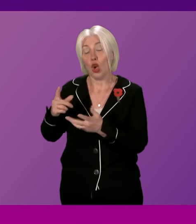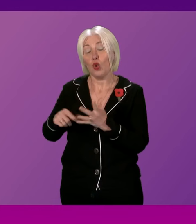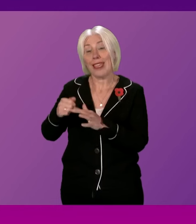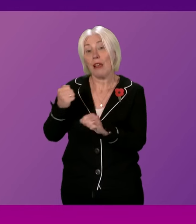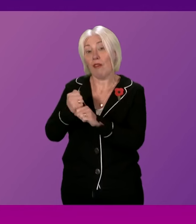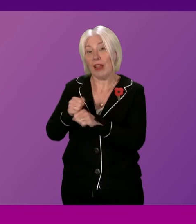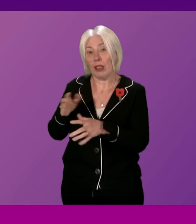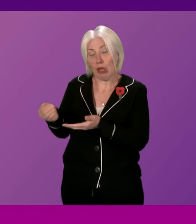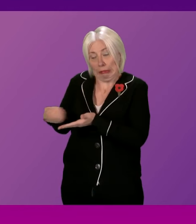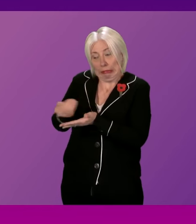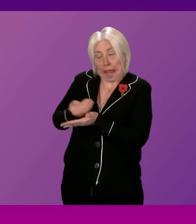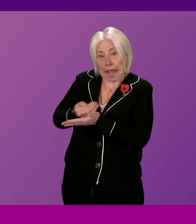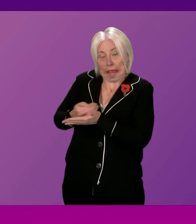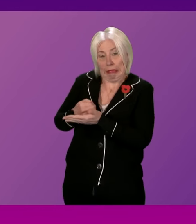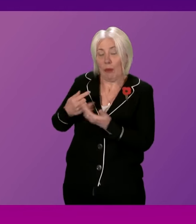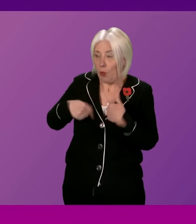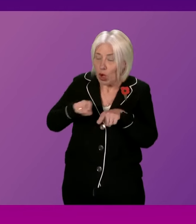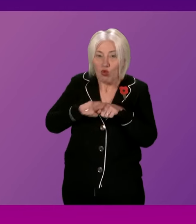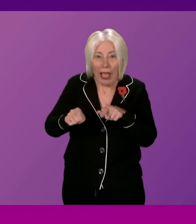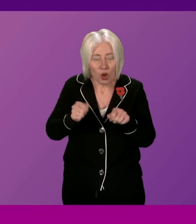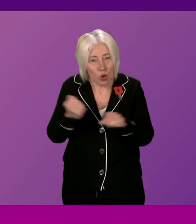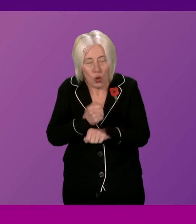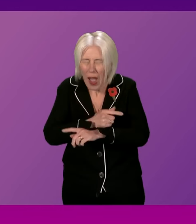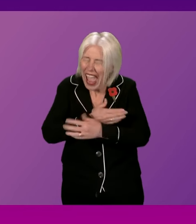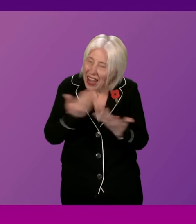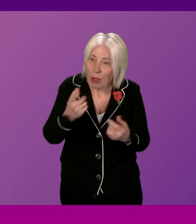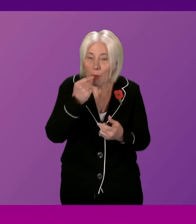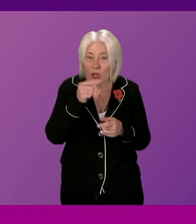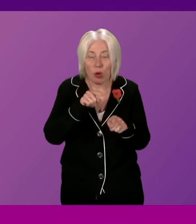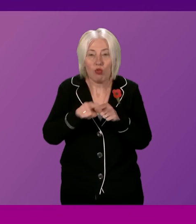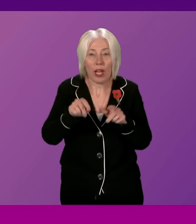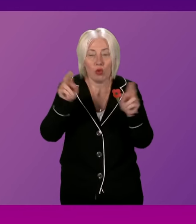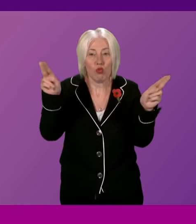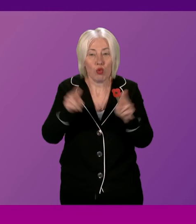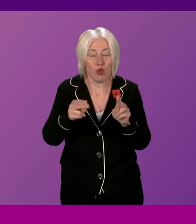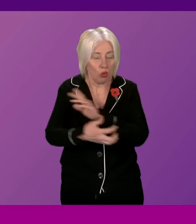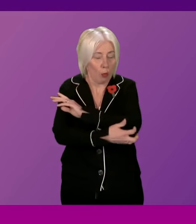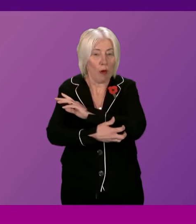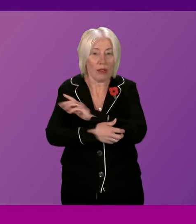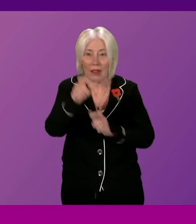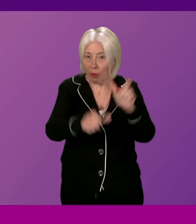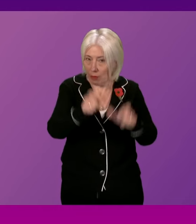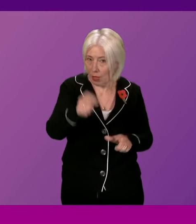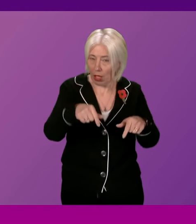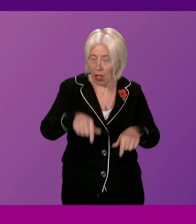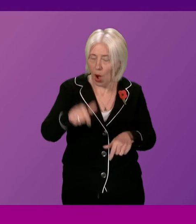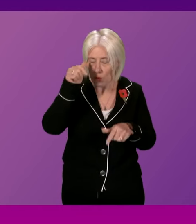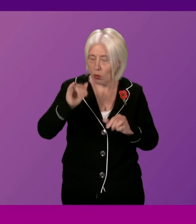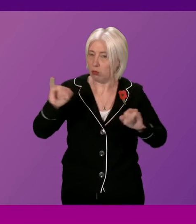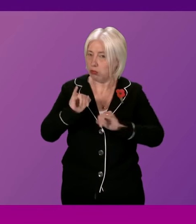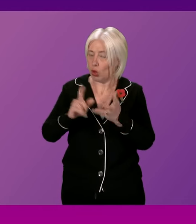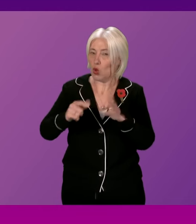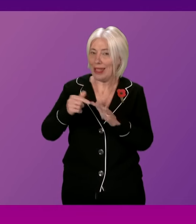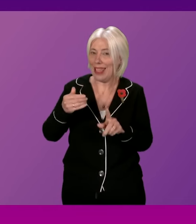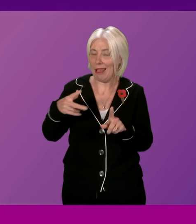single lever available to lift people out of poverty. We know the devastating impact UK Government measures are having,